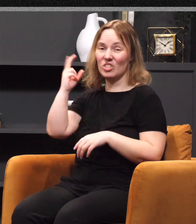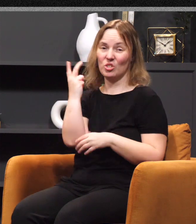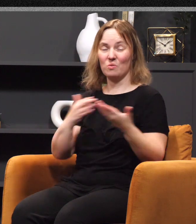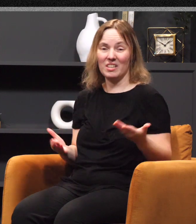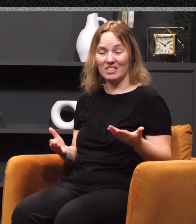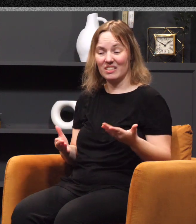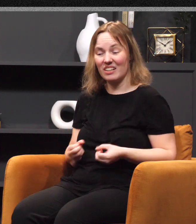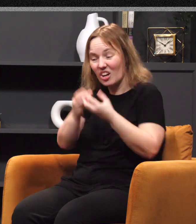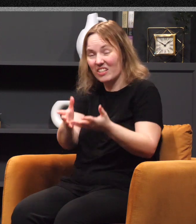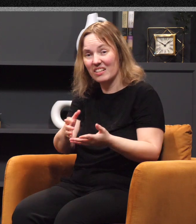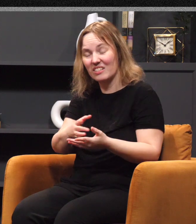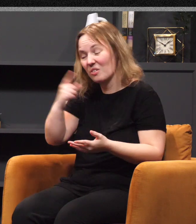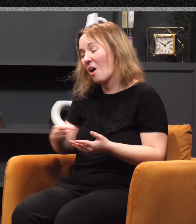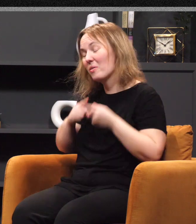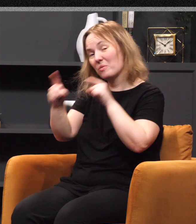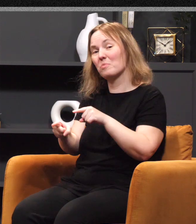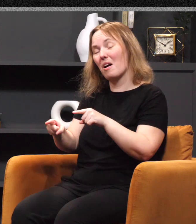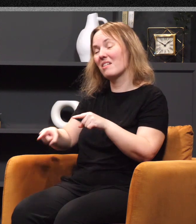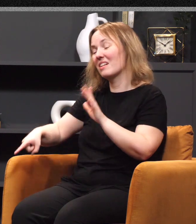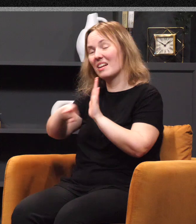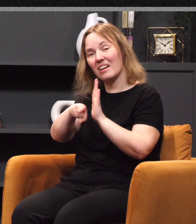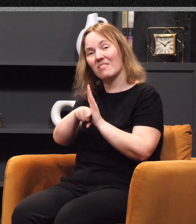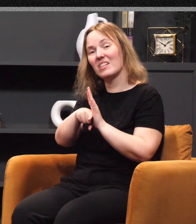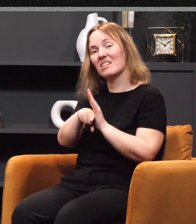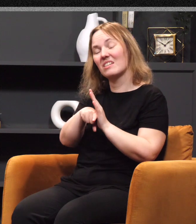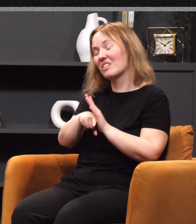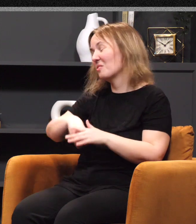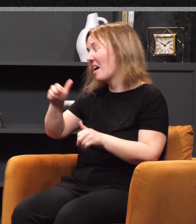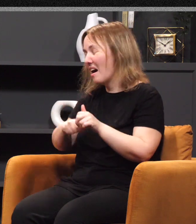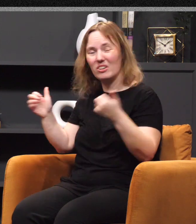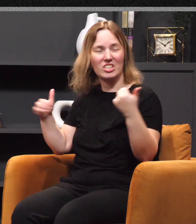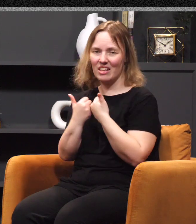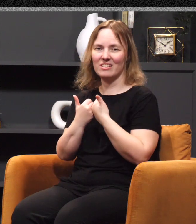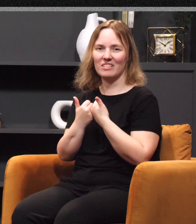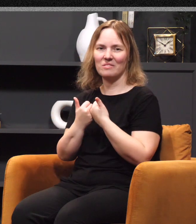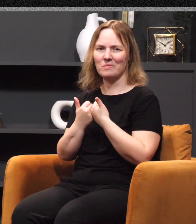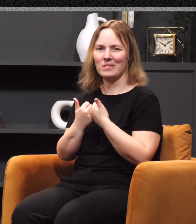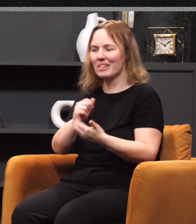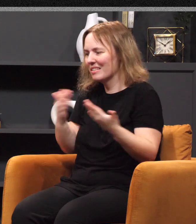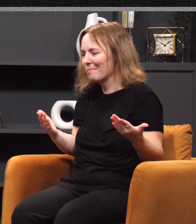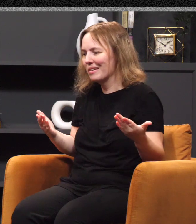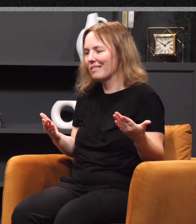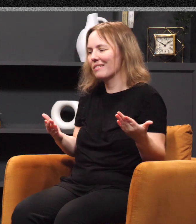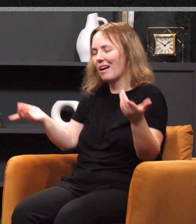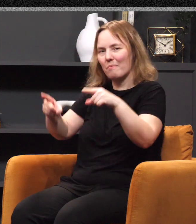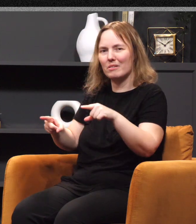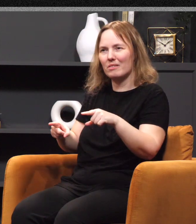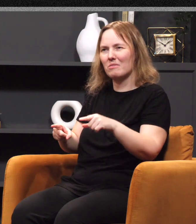it causes us always to respond negatively to every challenge. When something comes our way, we murmur.